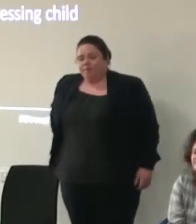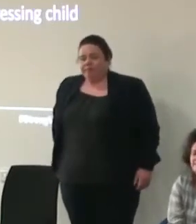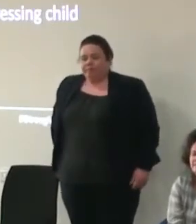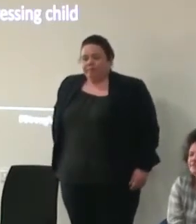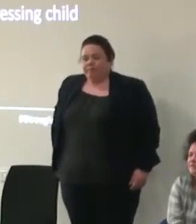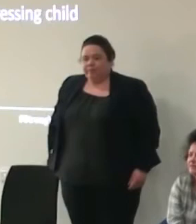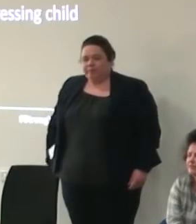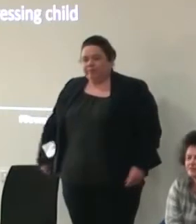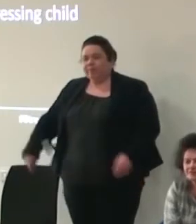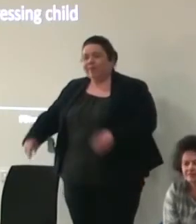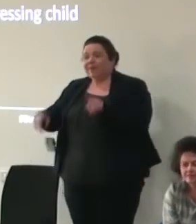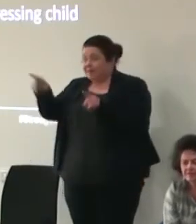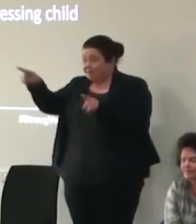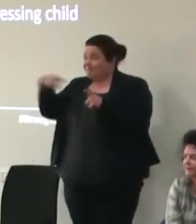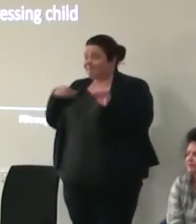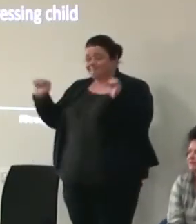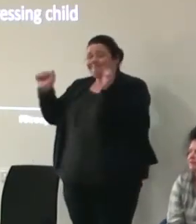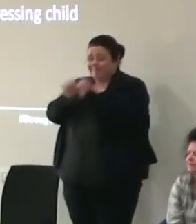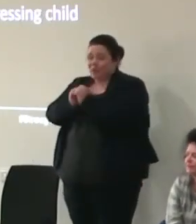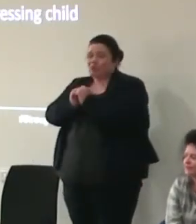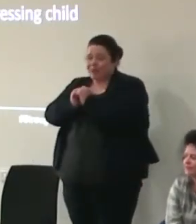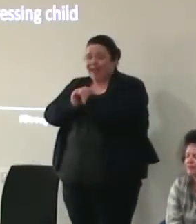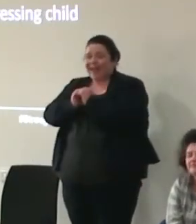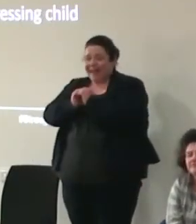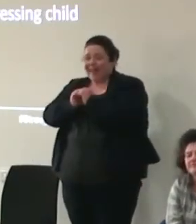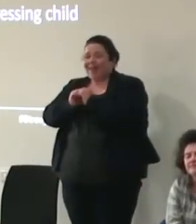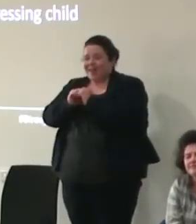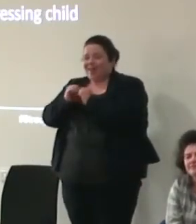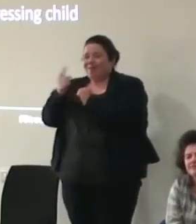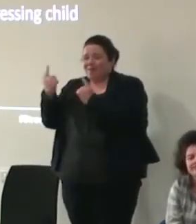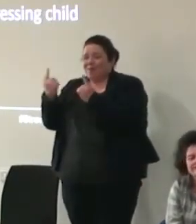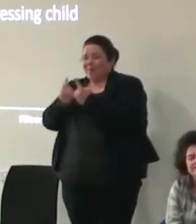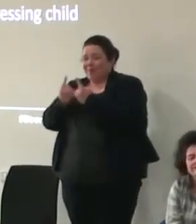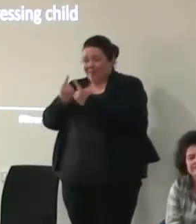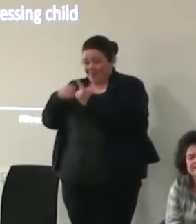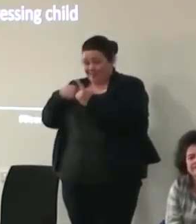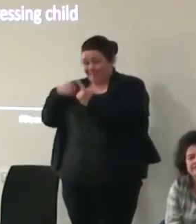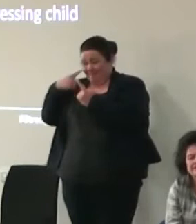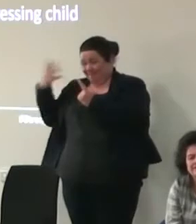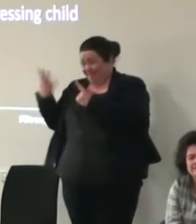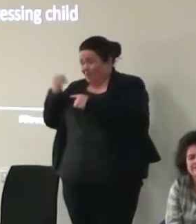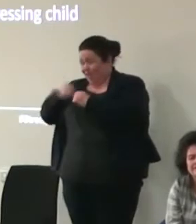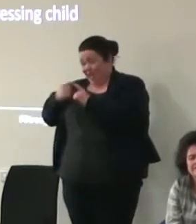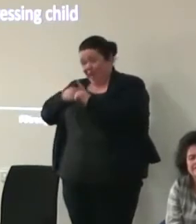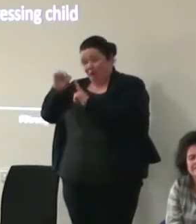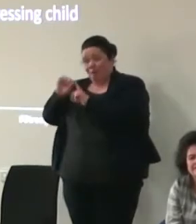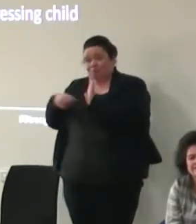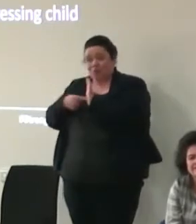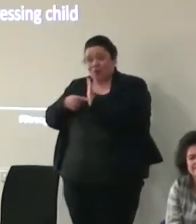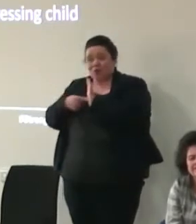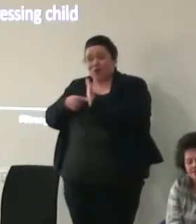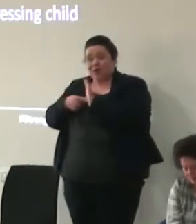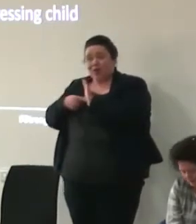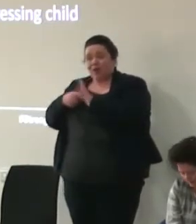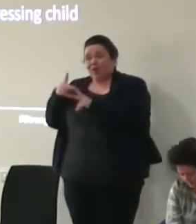I very much agree that one of the things we certainly found in in our project is that the cuts to